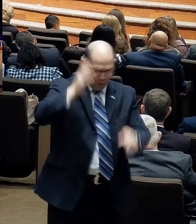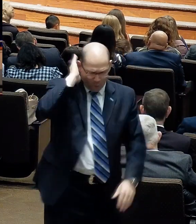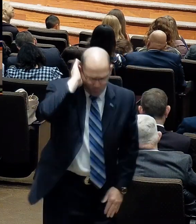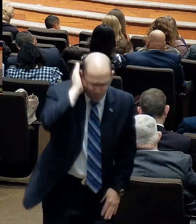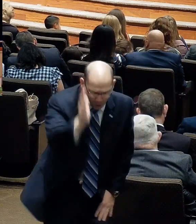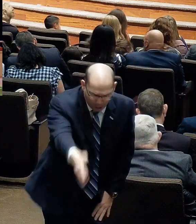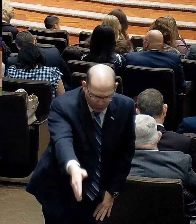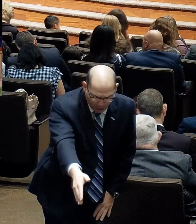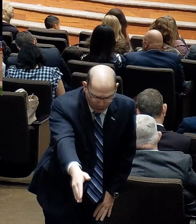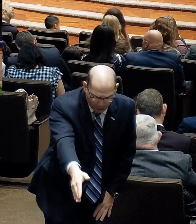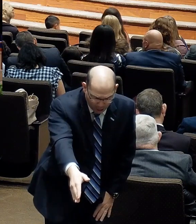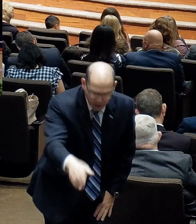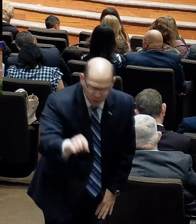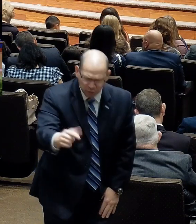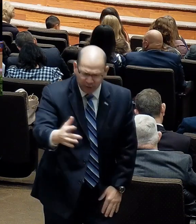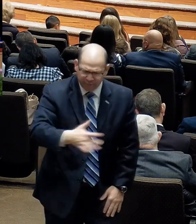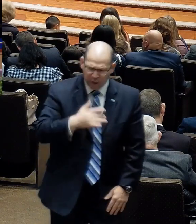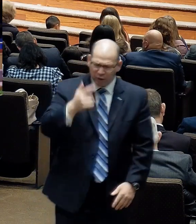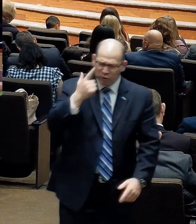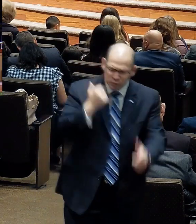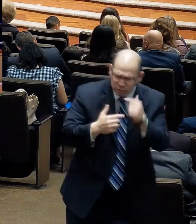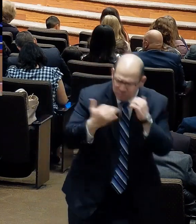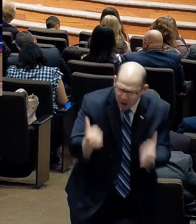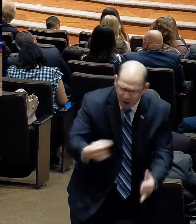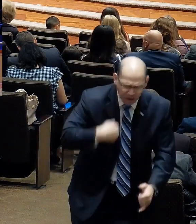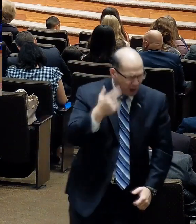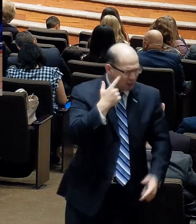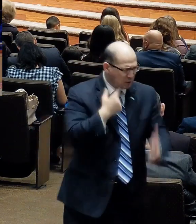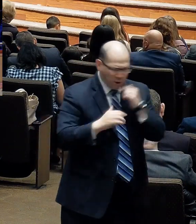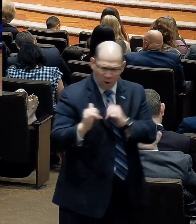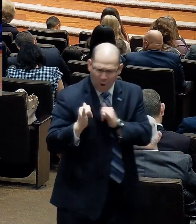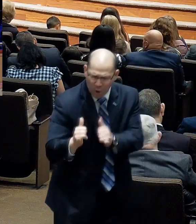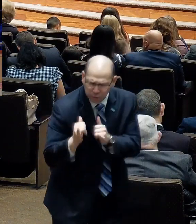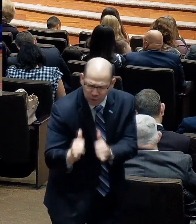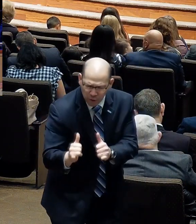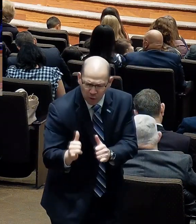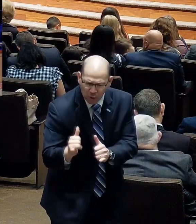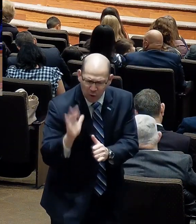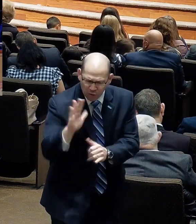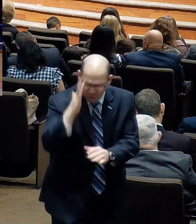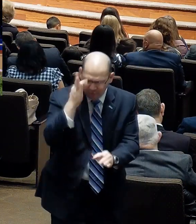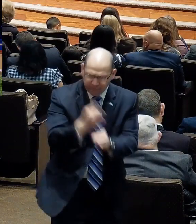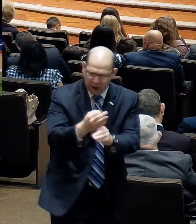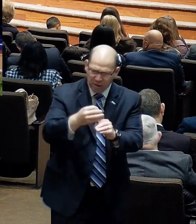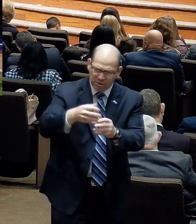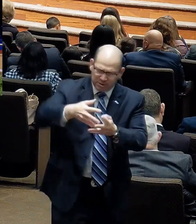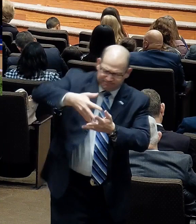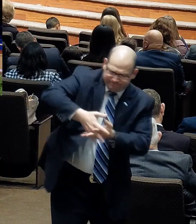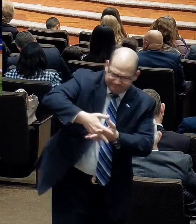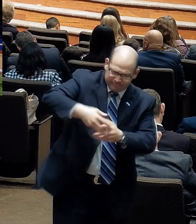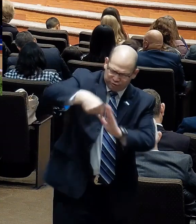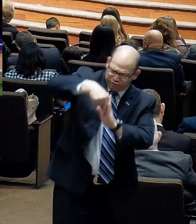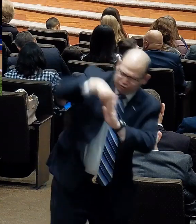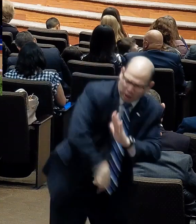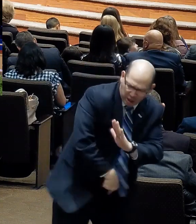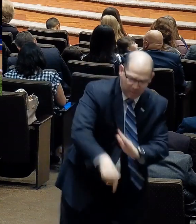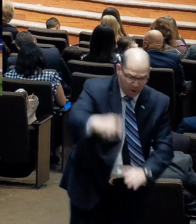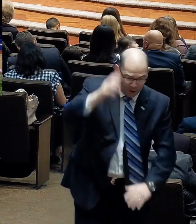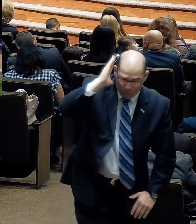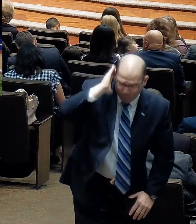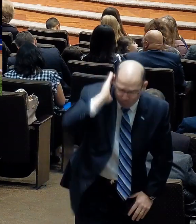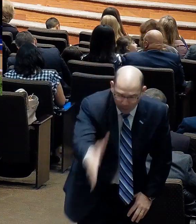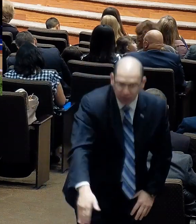brought tears to you and tears to me, your roots are going to go deeper. Your faith, your belief in me is going to get stronger. And may I say,